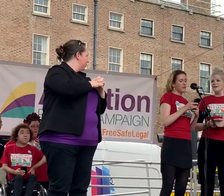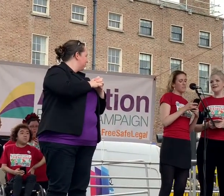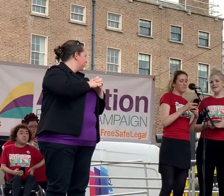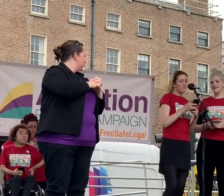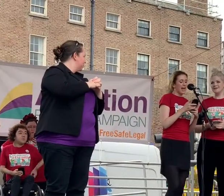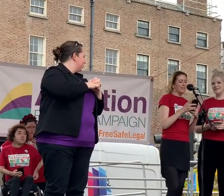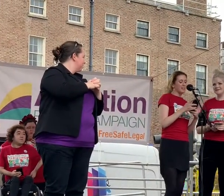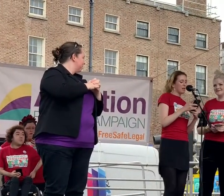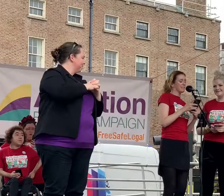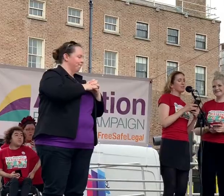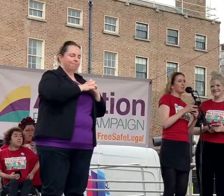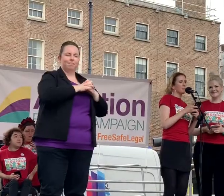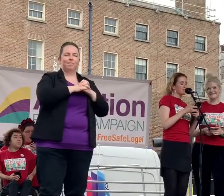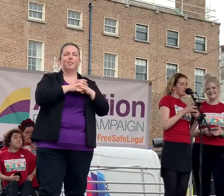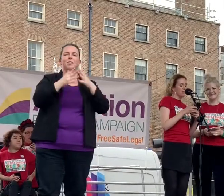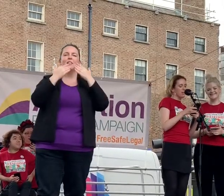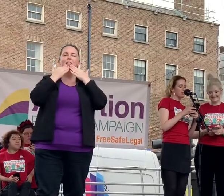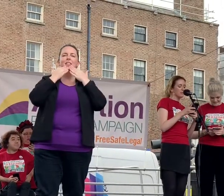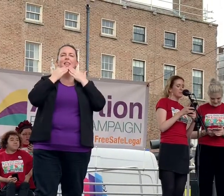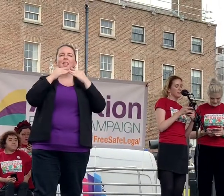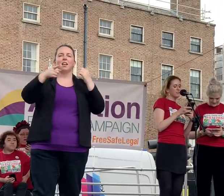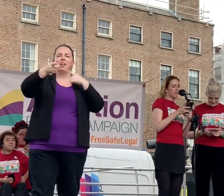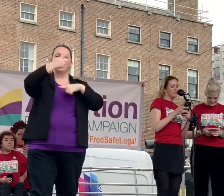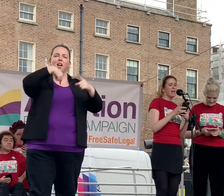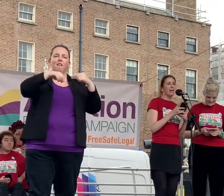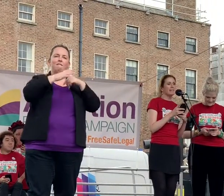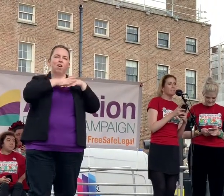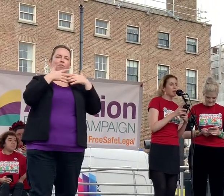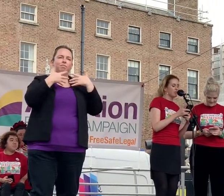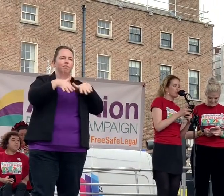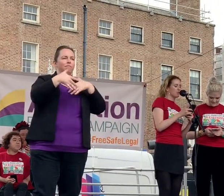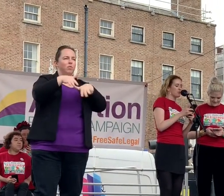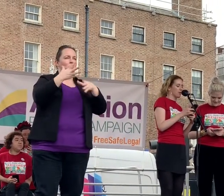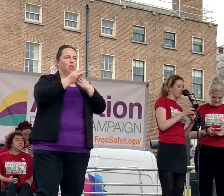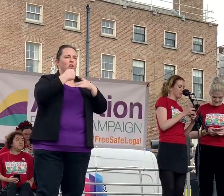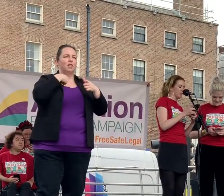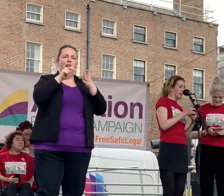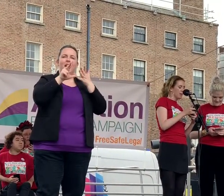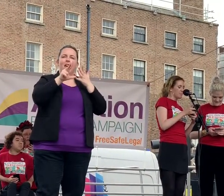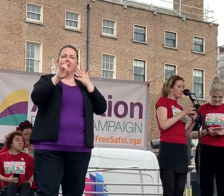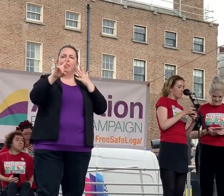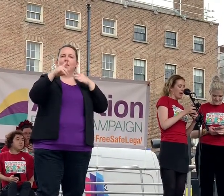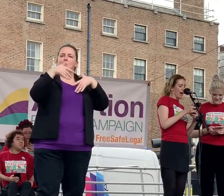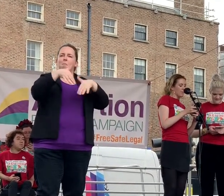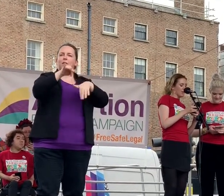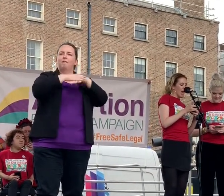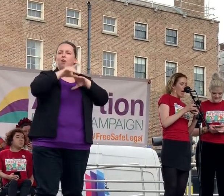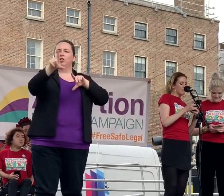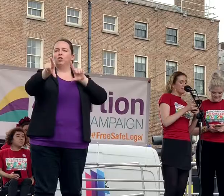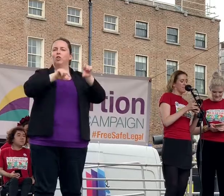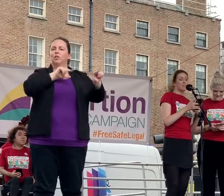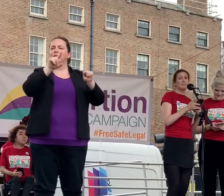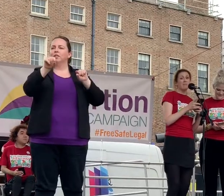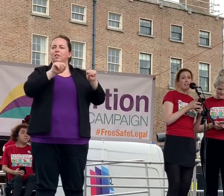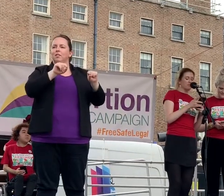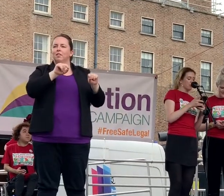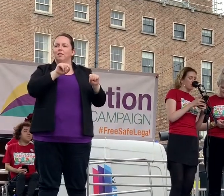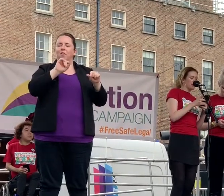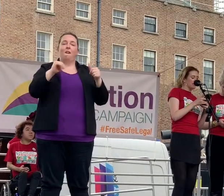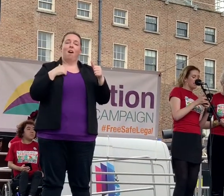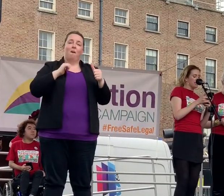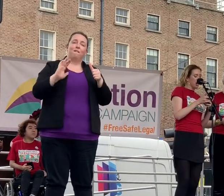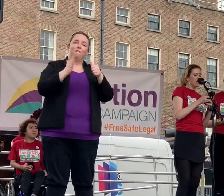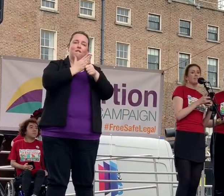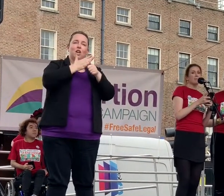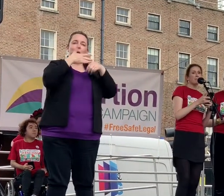So thank you all so much for marching with us on the 8th March for Choice. And the first March for